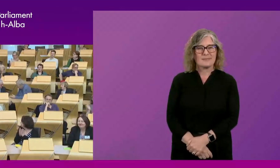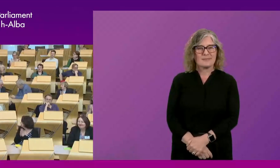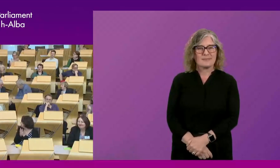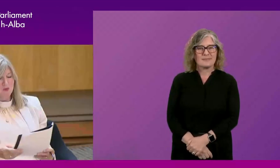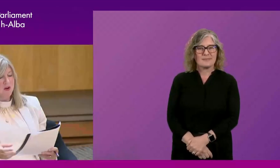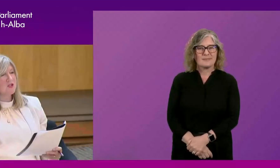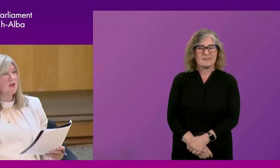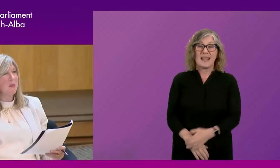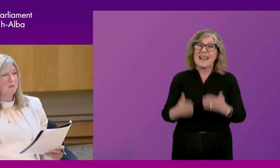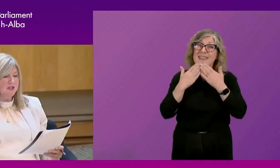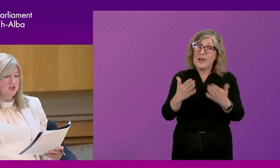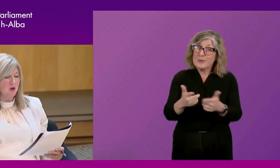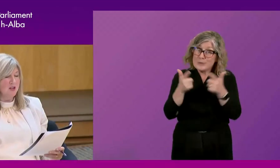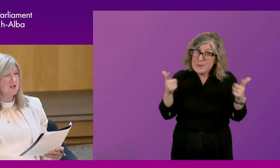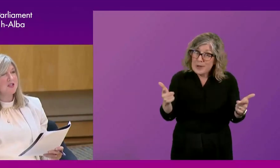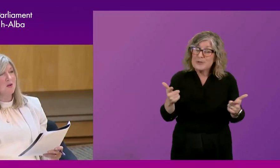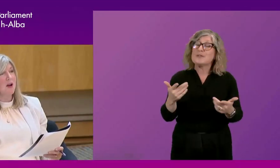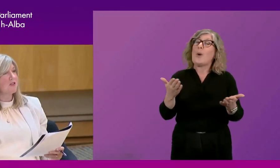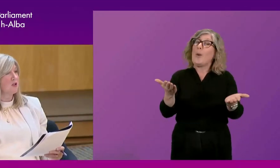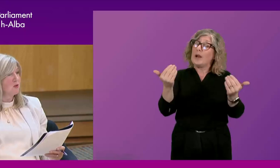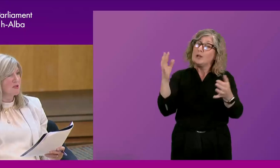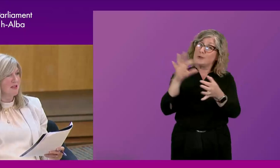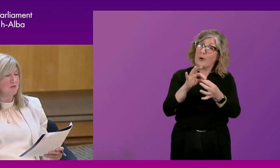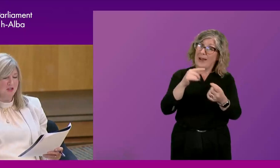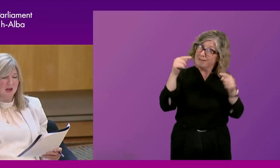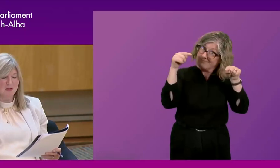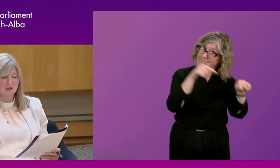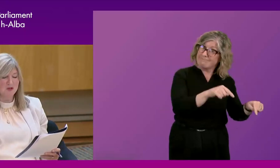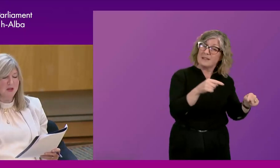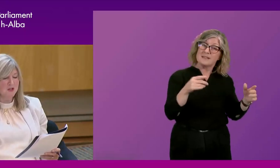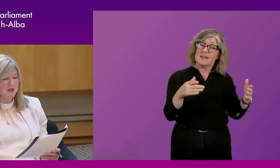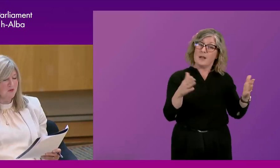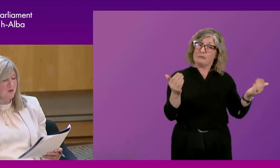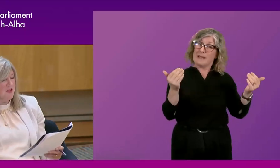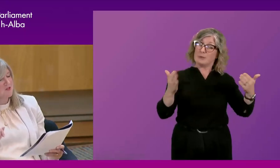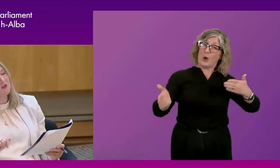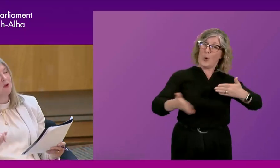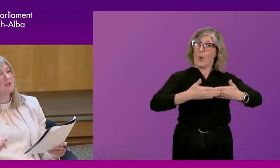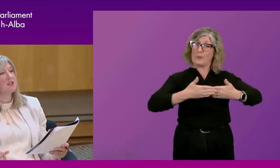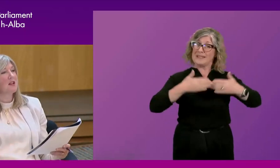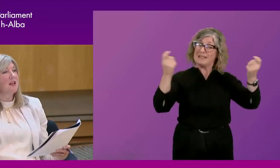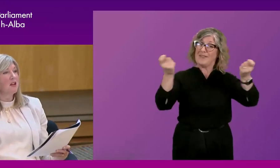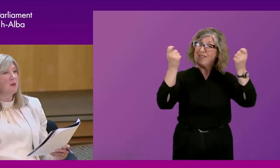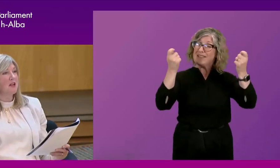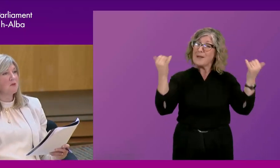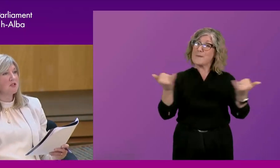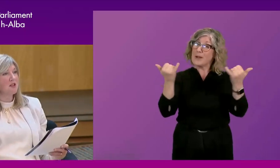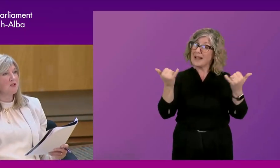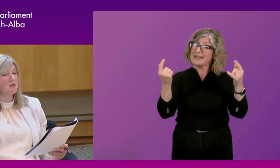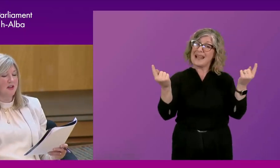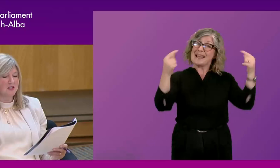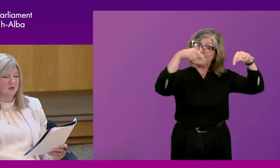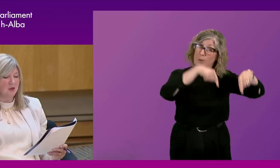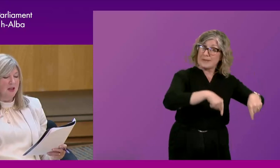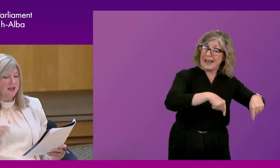Thank you so much. Now, please join us now at the closing reception of the 2024 Festival of Politics. It'll be downstairs